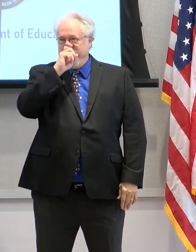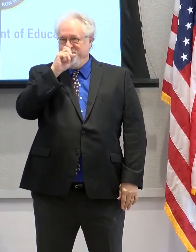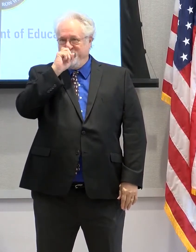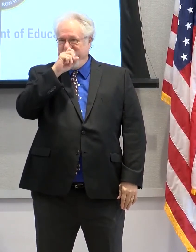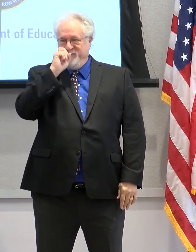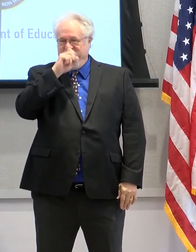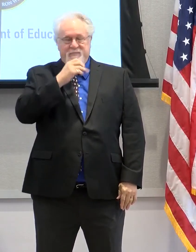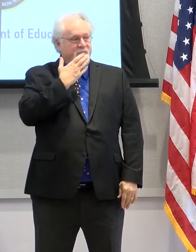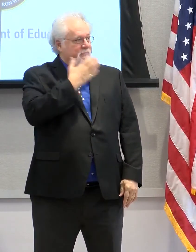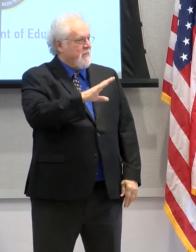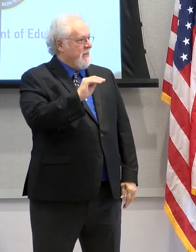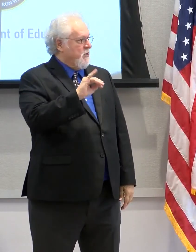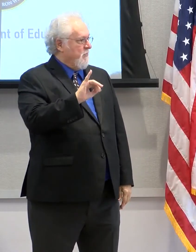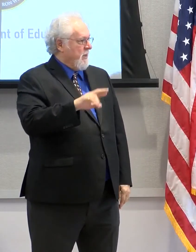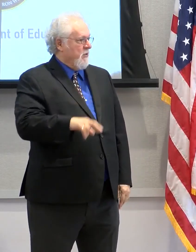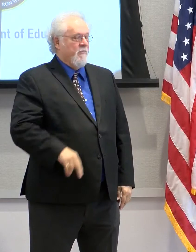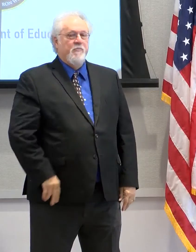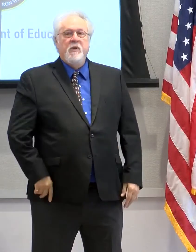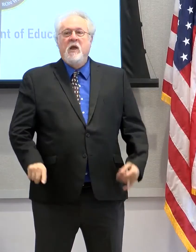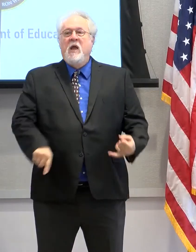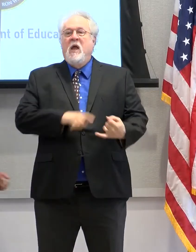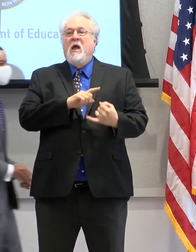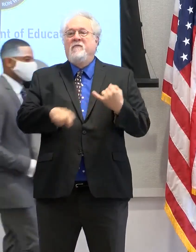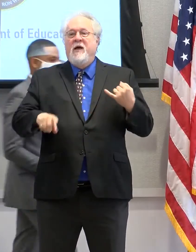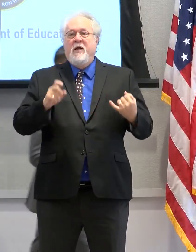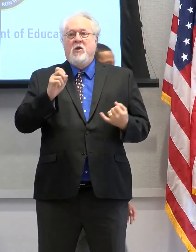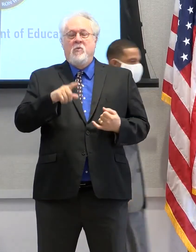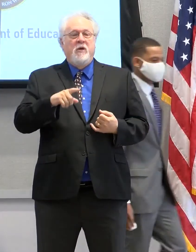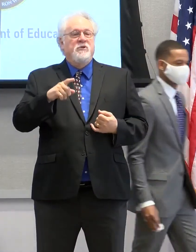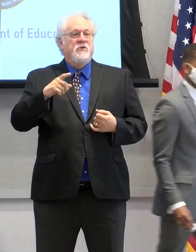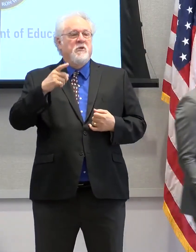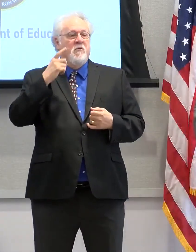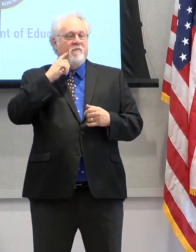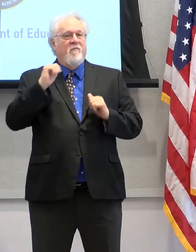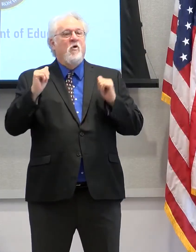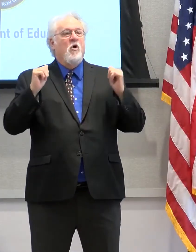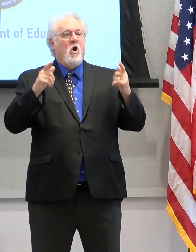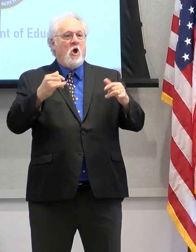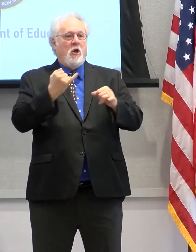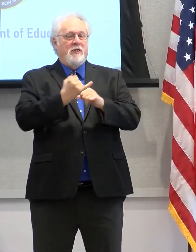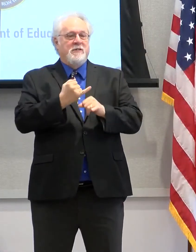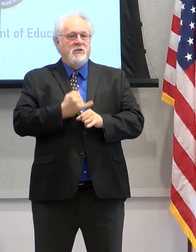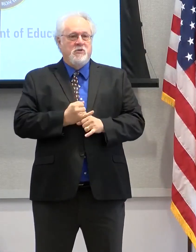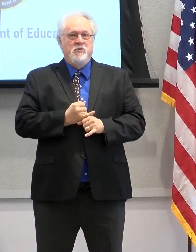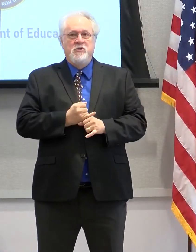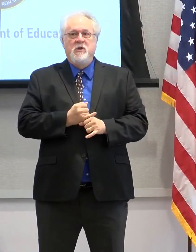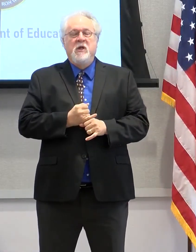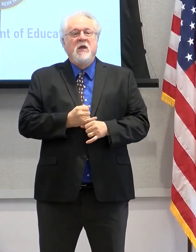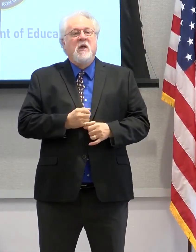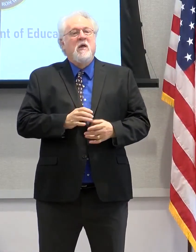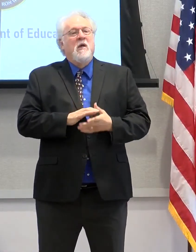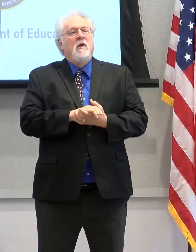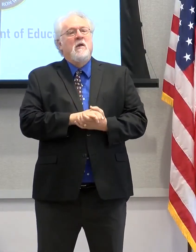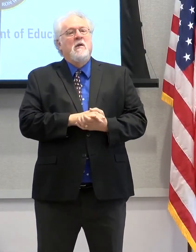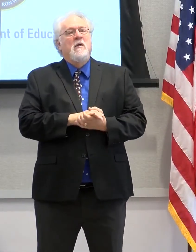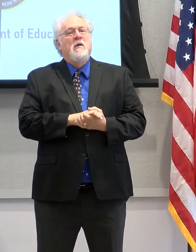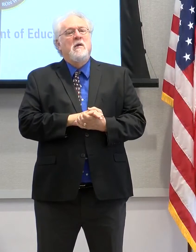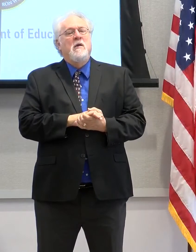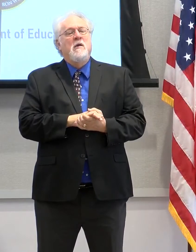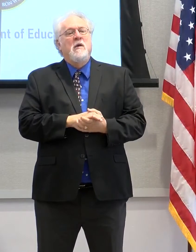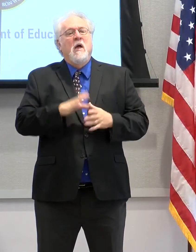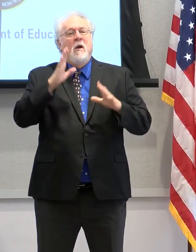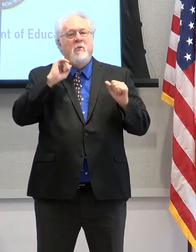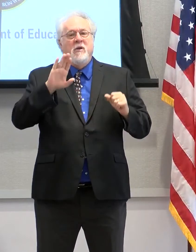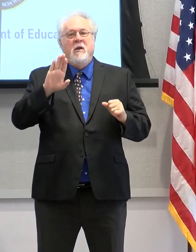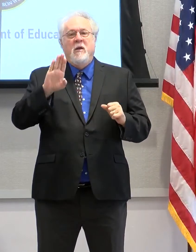Thank you, Mayor. So the final question is actually posed to all institutions. I'll ask if President